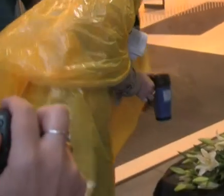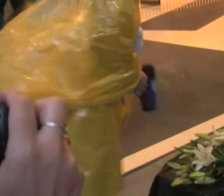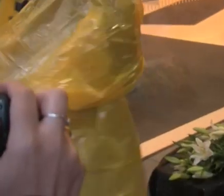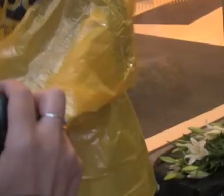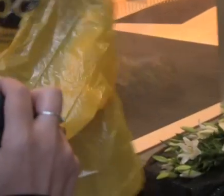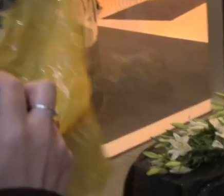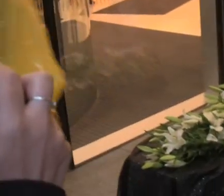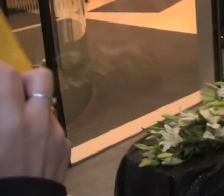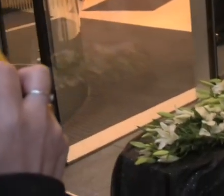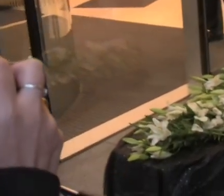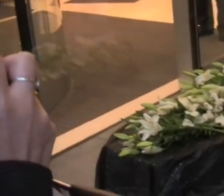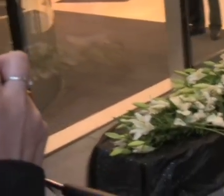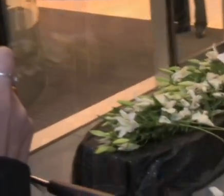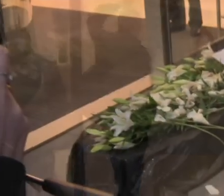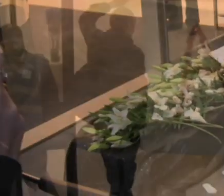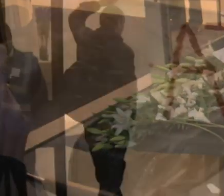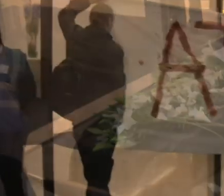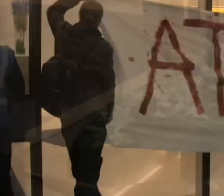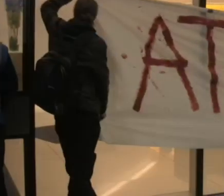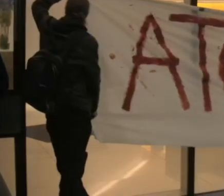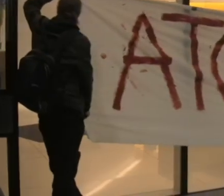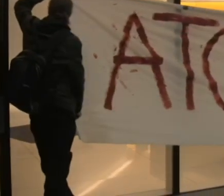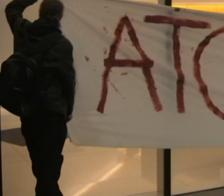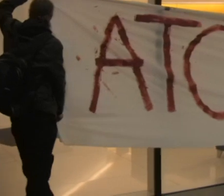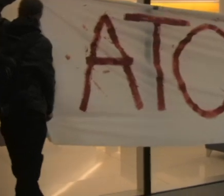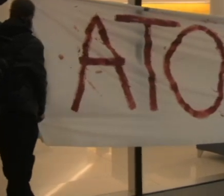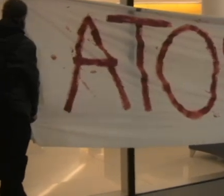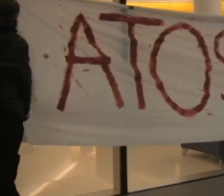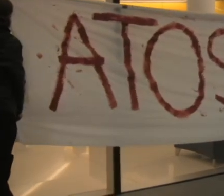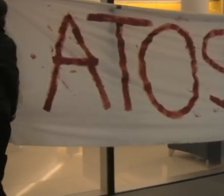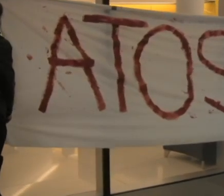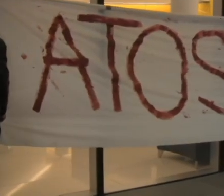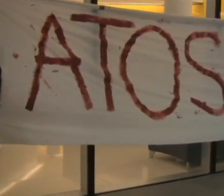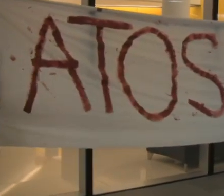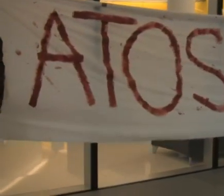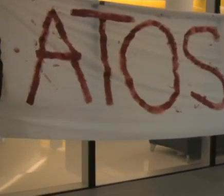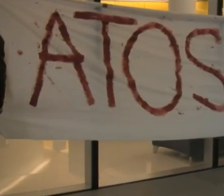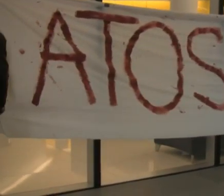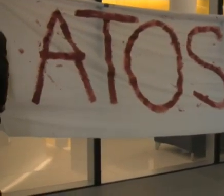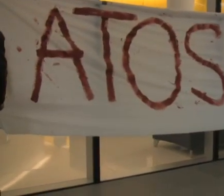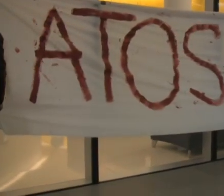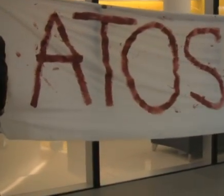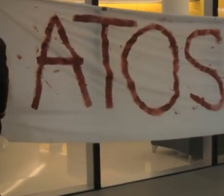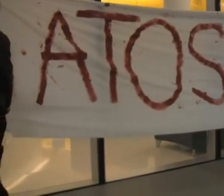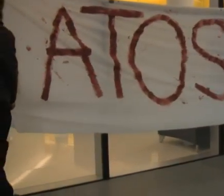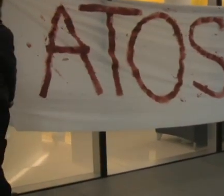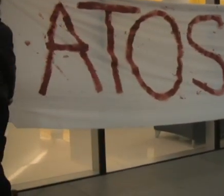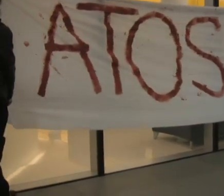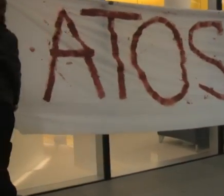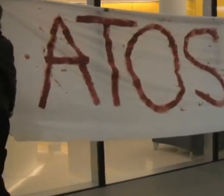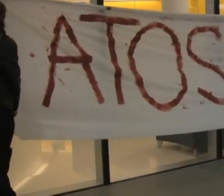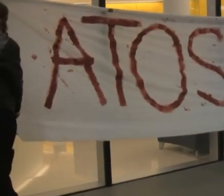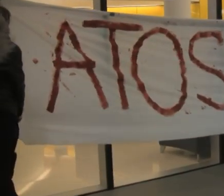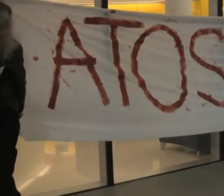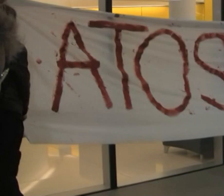We are sad that you had to pay the ultimate price because of this great injustice wrought against